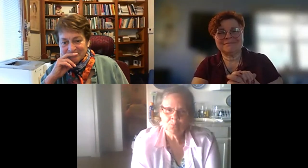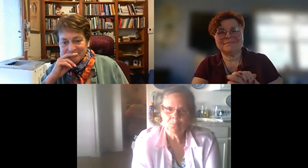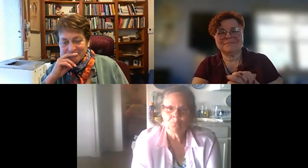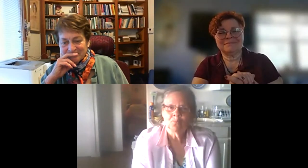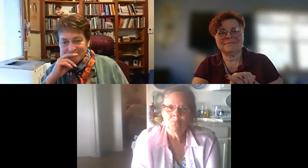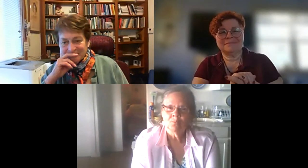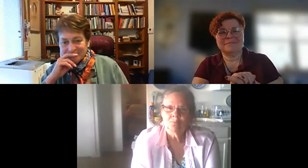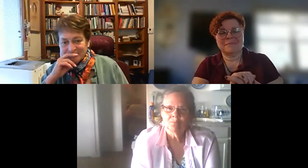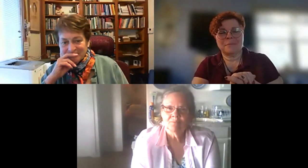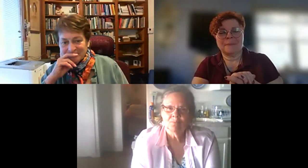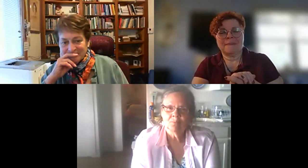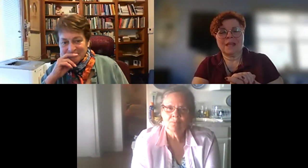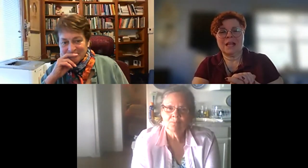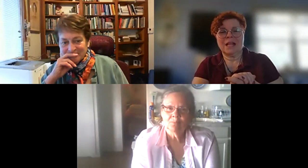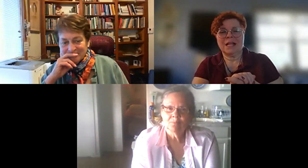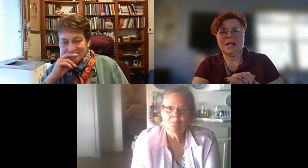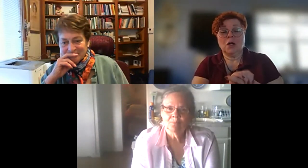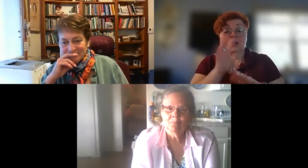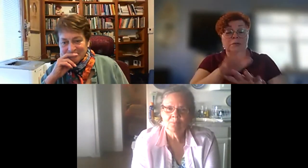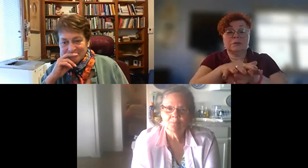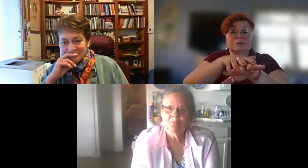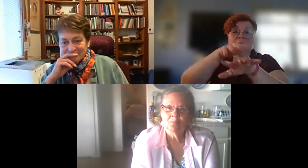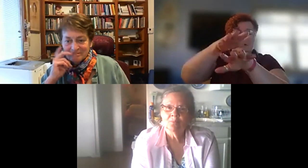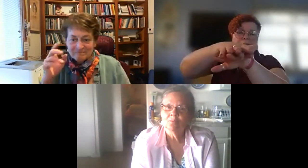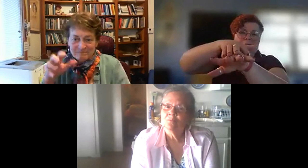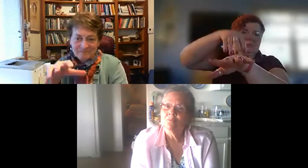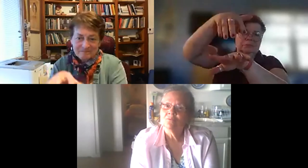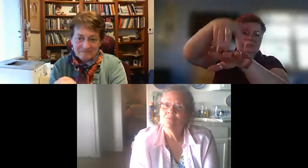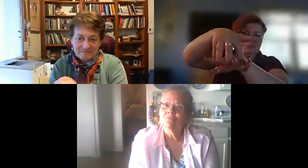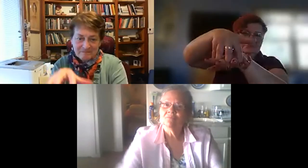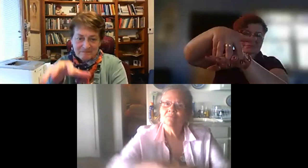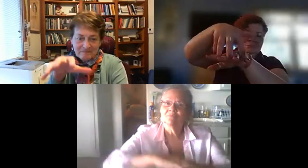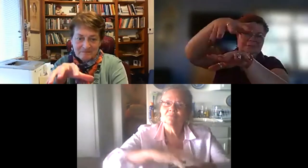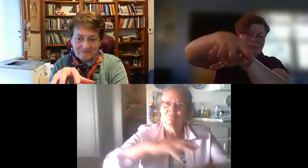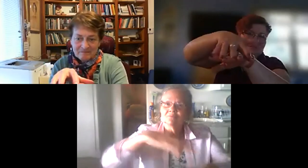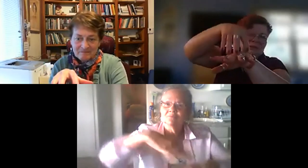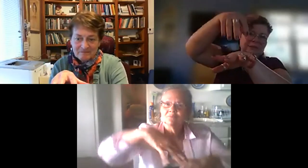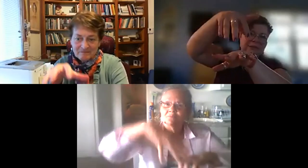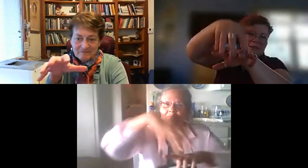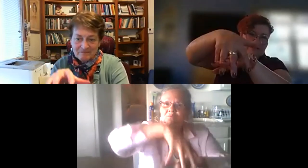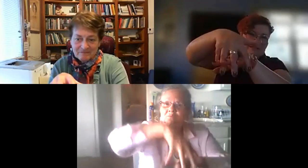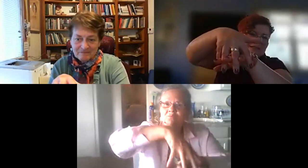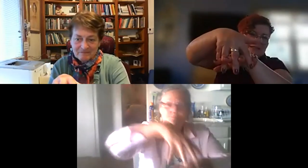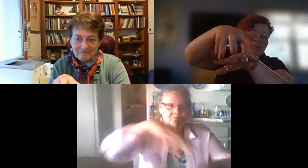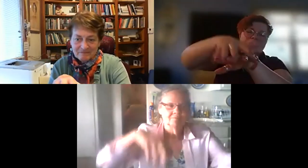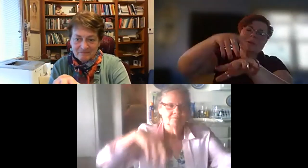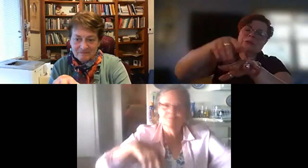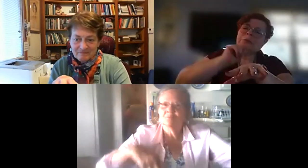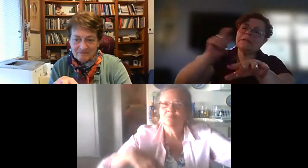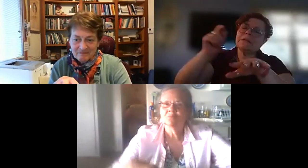so how so the indigenous sign again read indigenous and poetry is like so it's really the